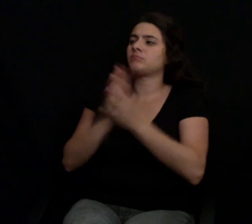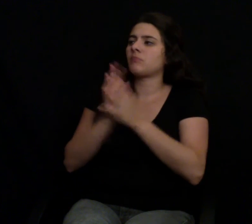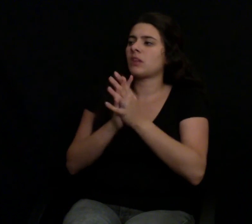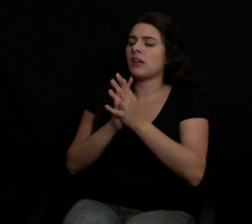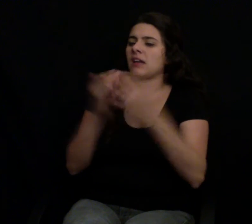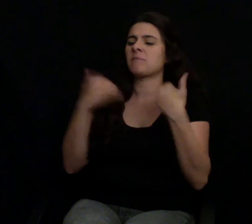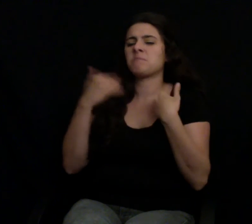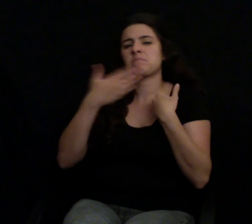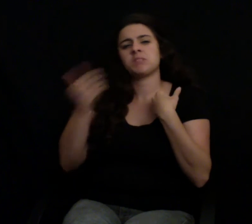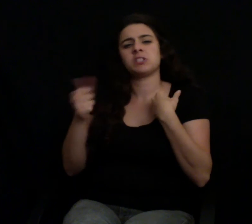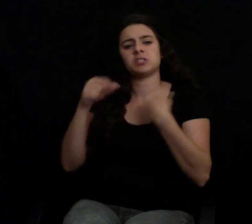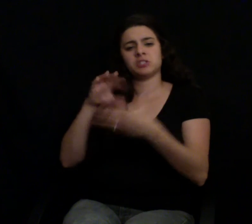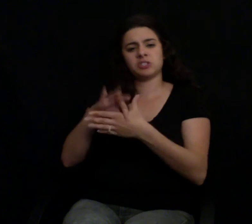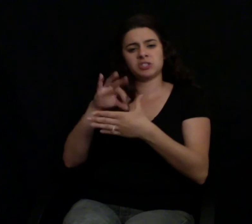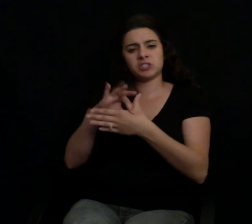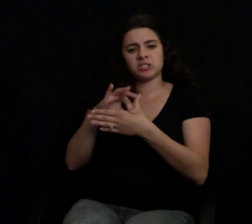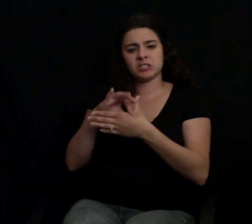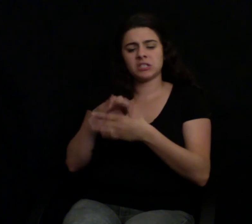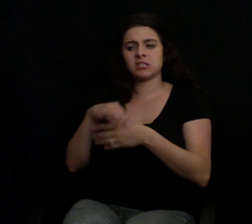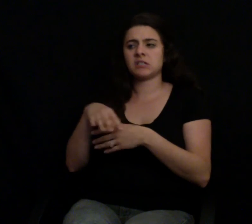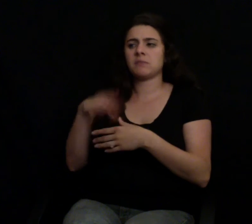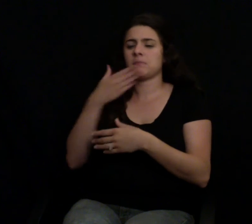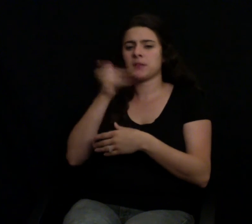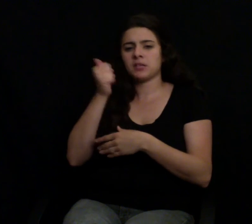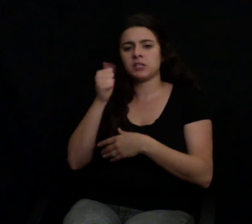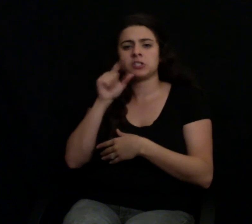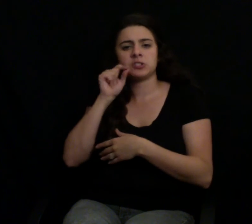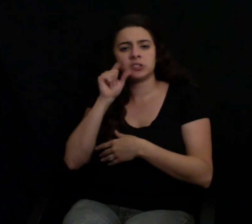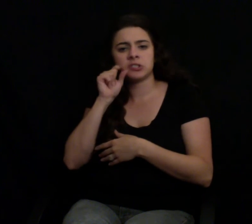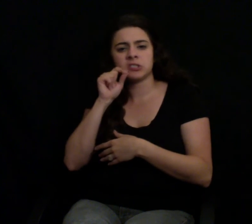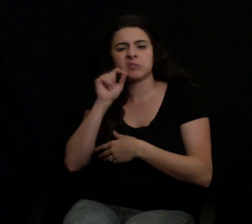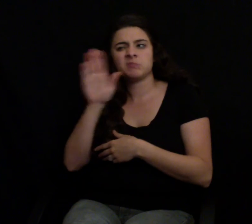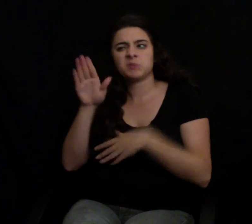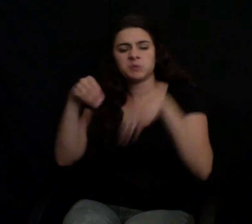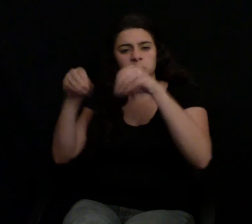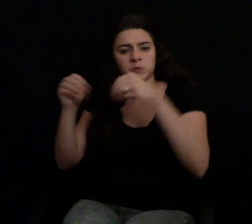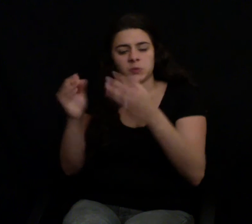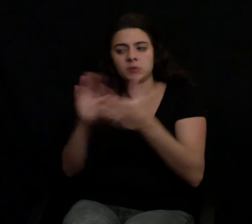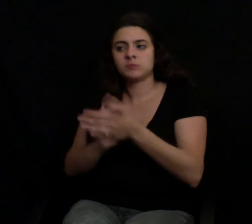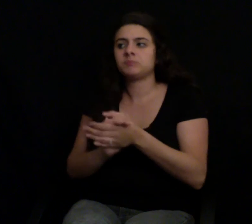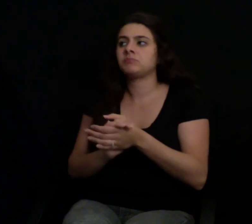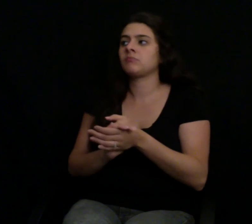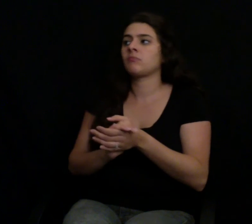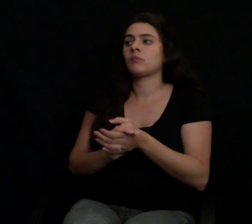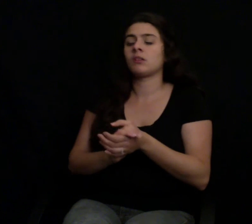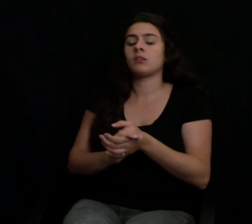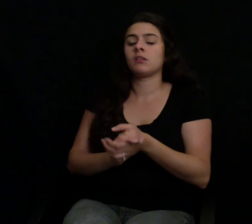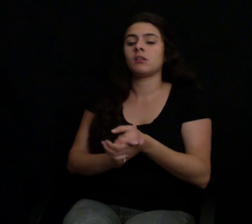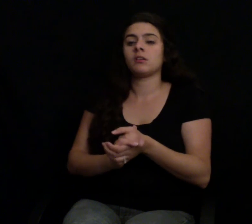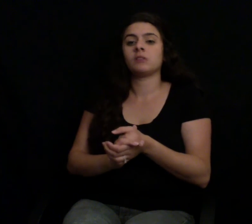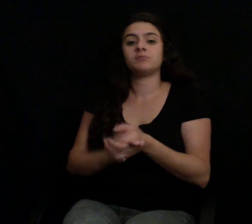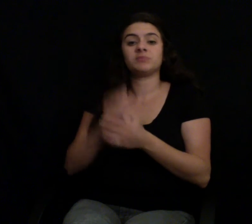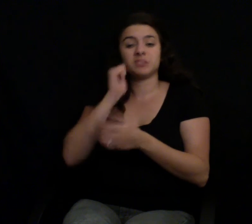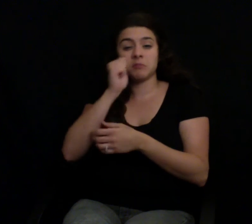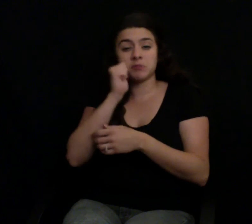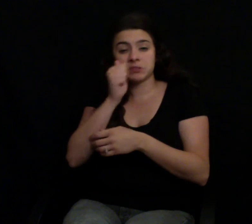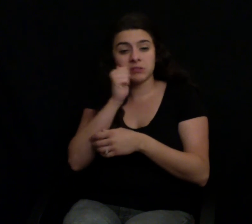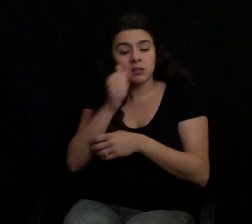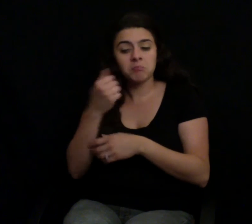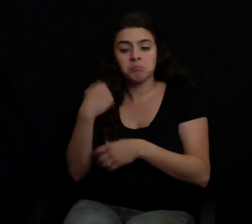a day to eat, and each time I make a choice about our food. But in doing that, we're making a choice